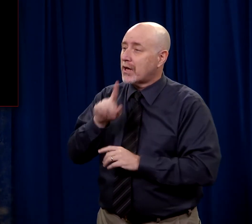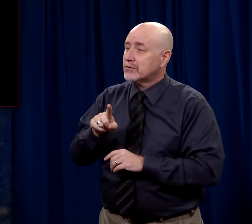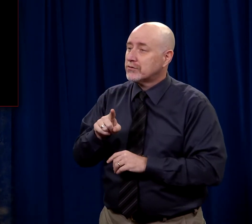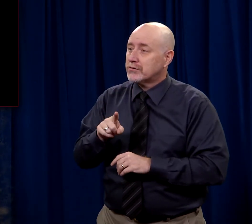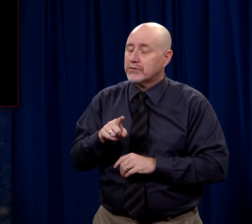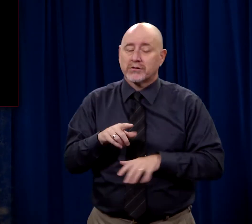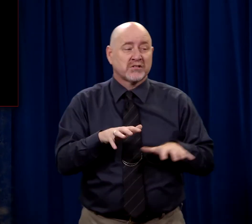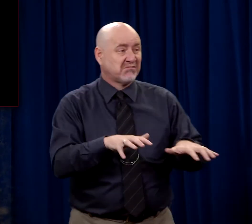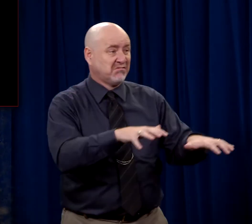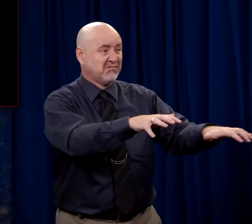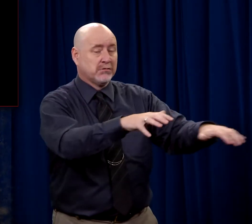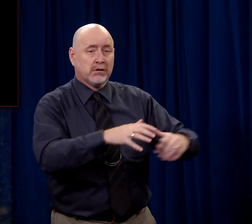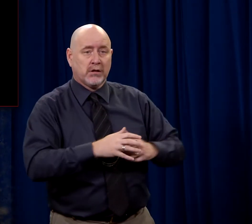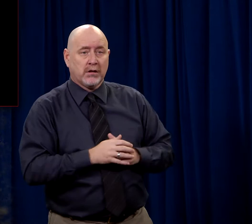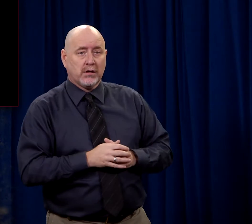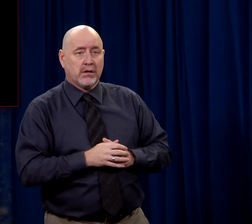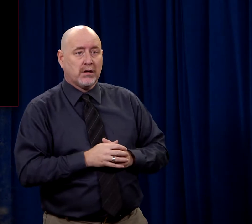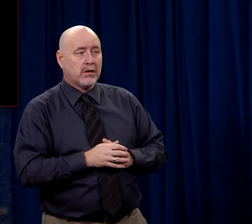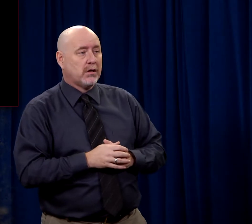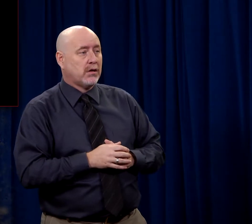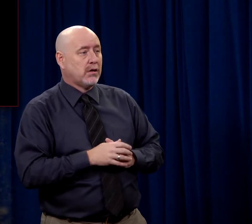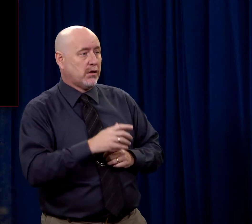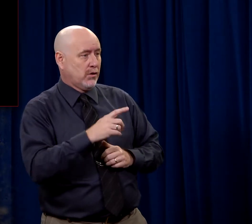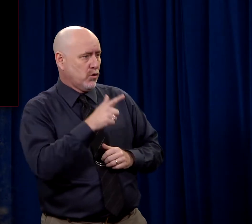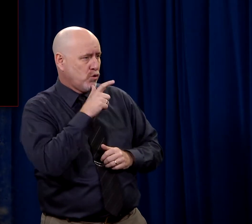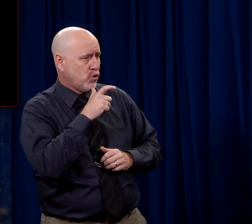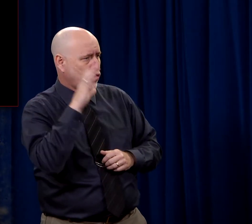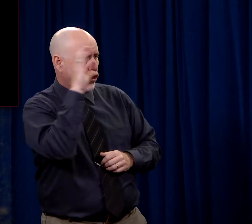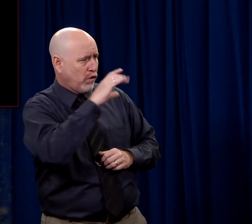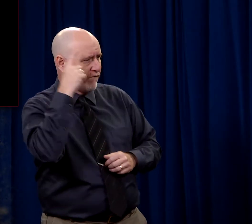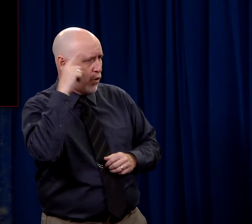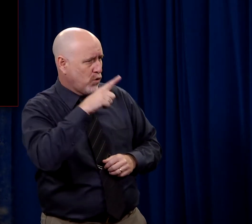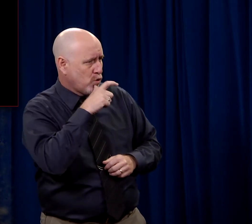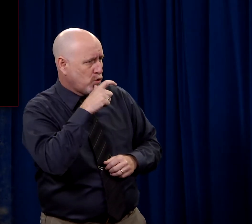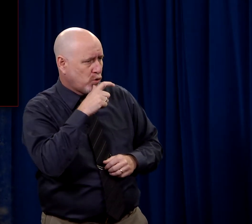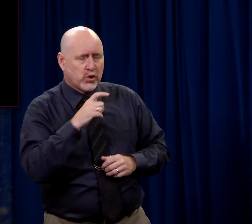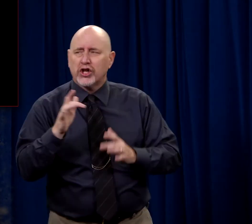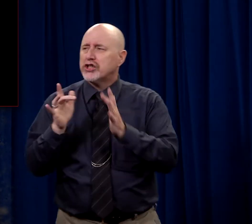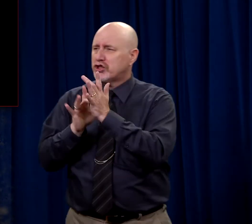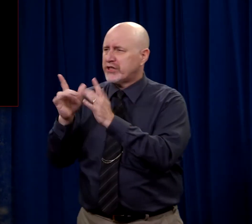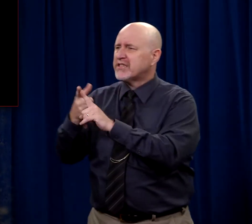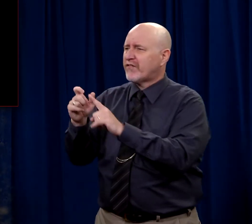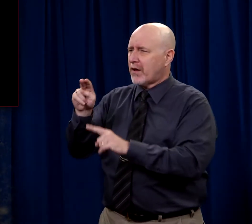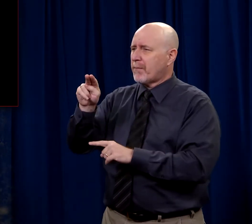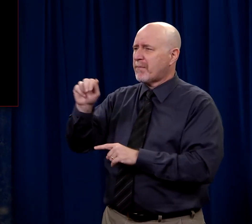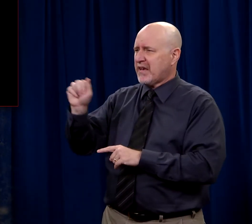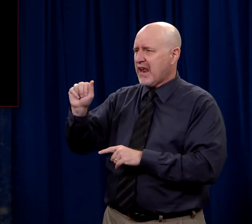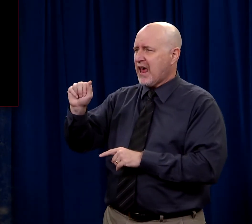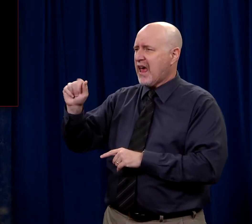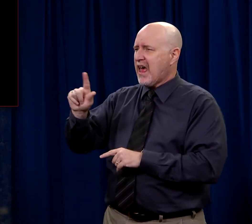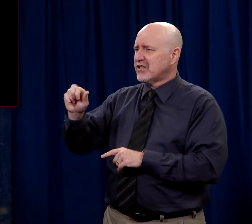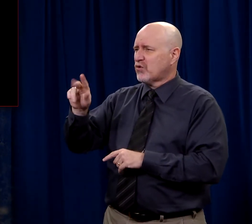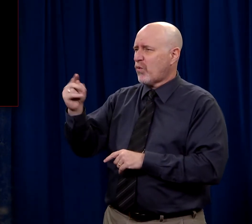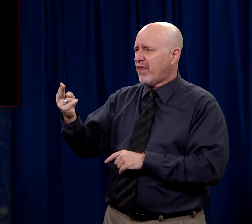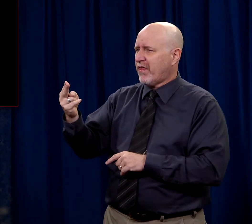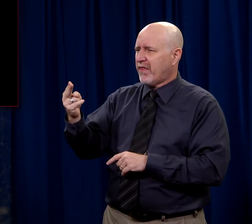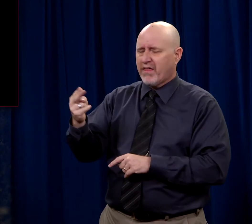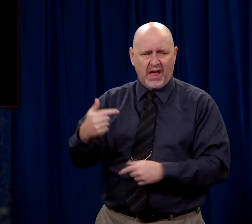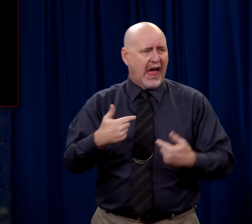Jesus said to the group, who are you seeking? They said, Jesus of Nazareth. He said, well, I'm Him.